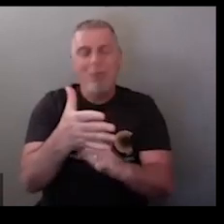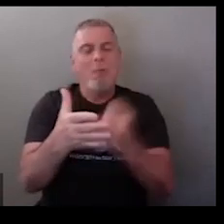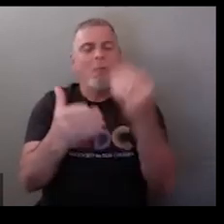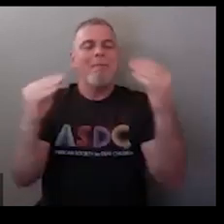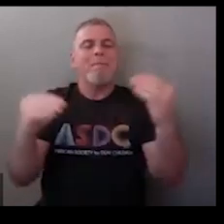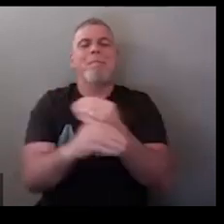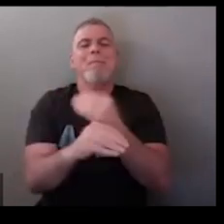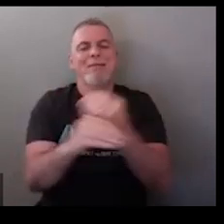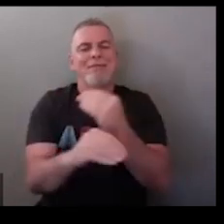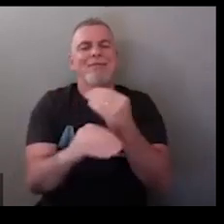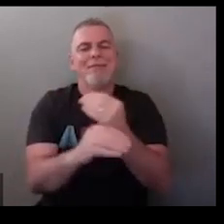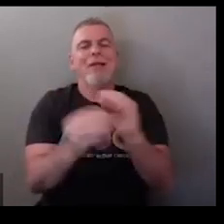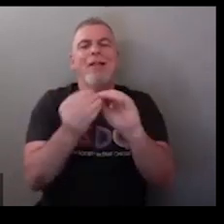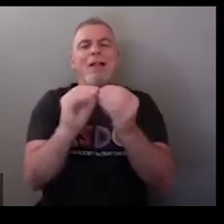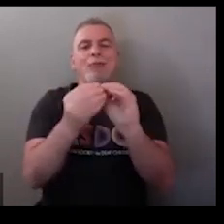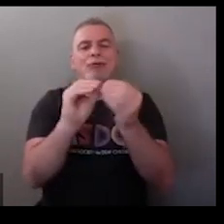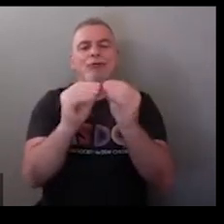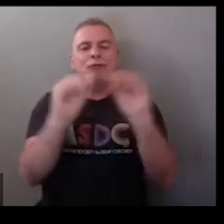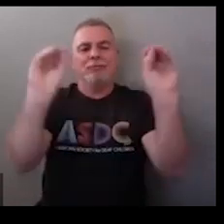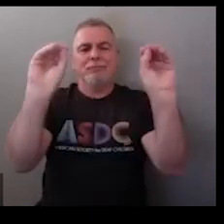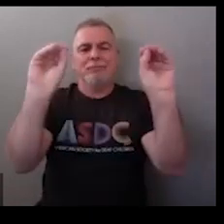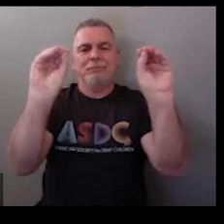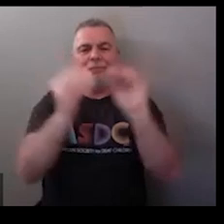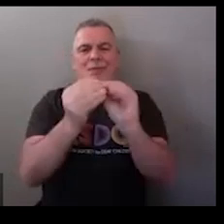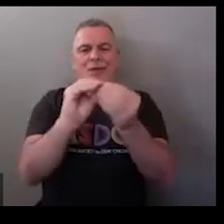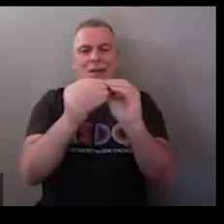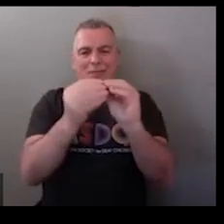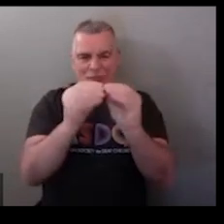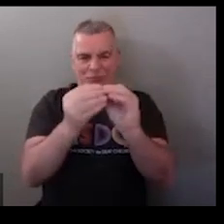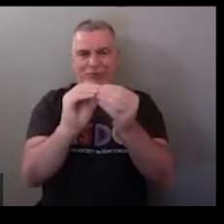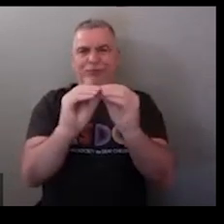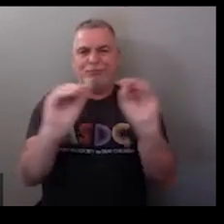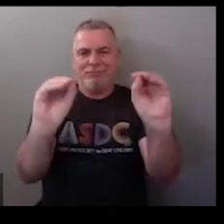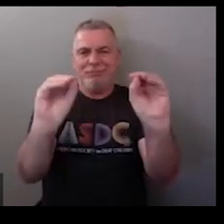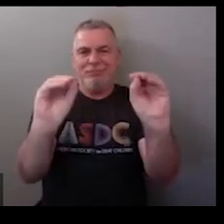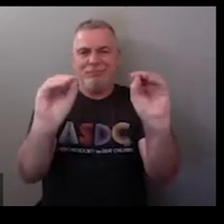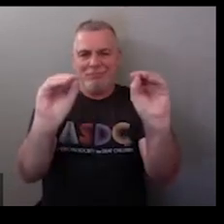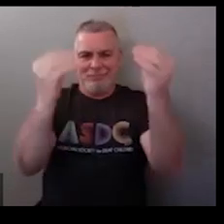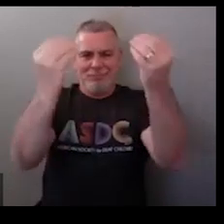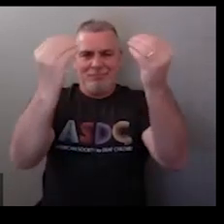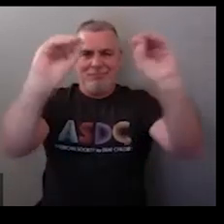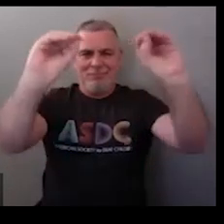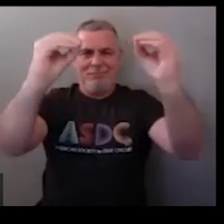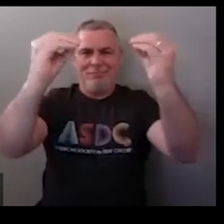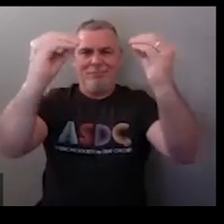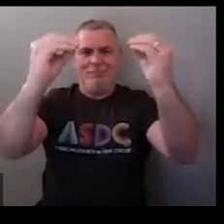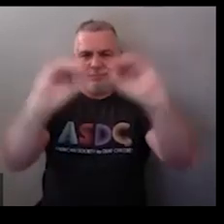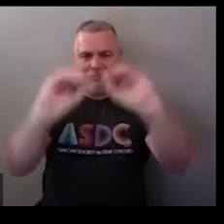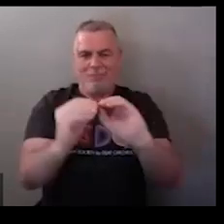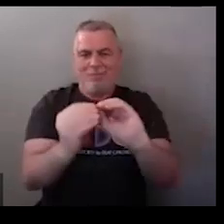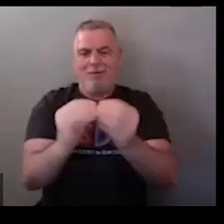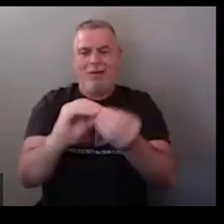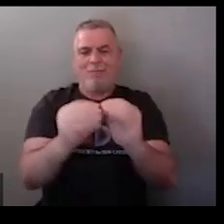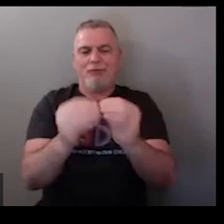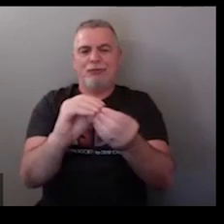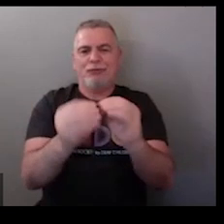now we have different operations of course like multiplication and subtractions but this is number a flat o we call it a